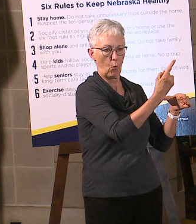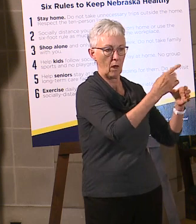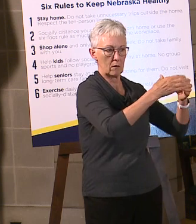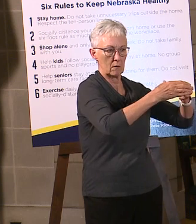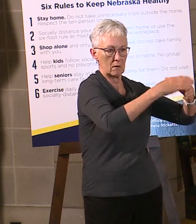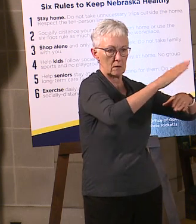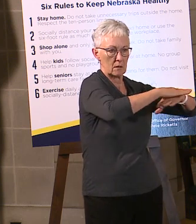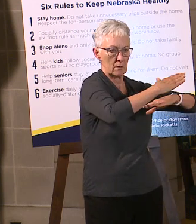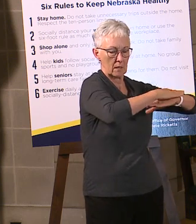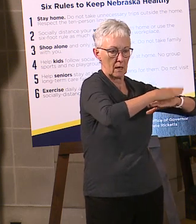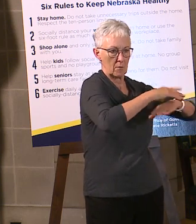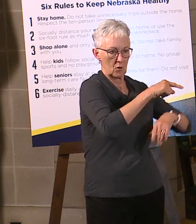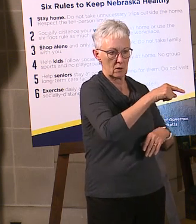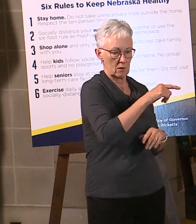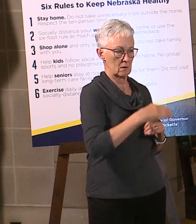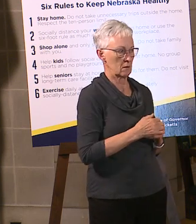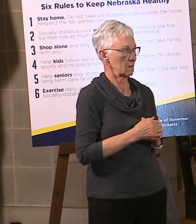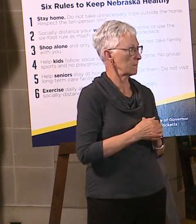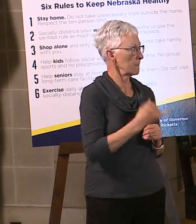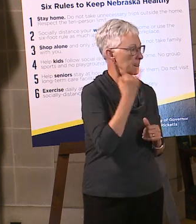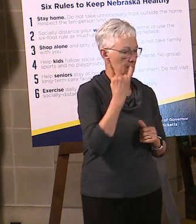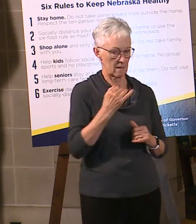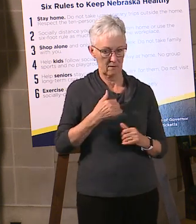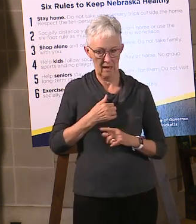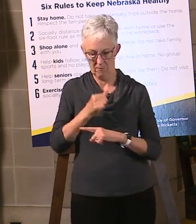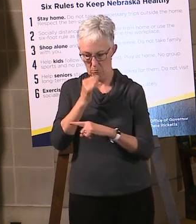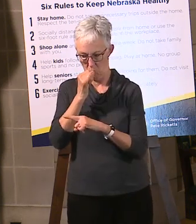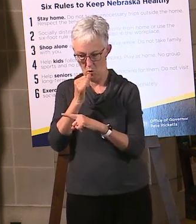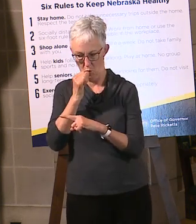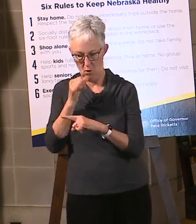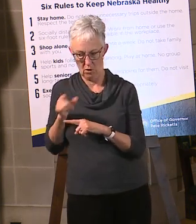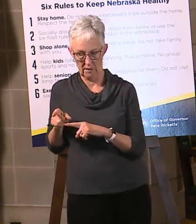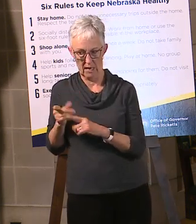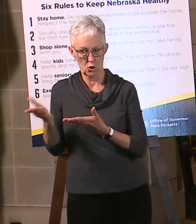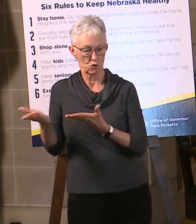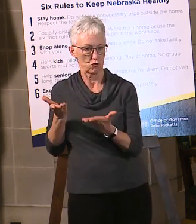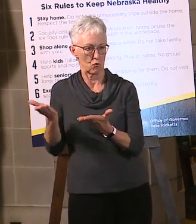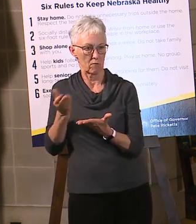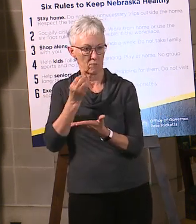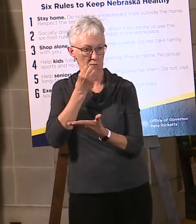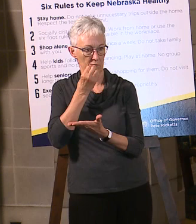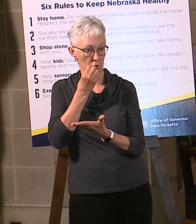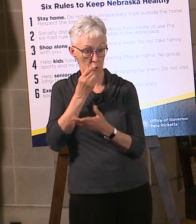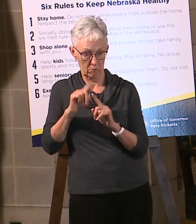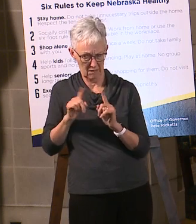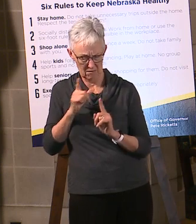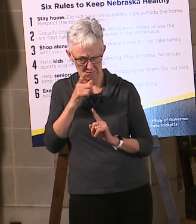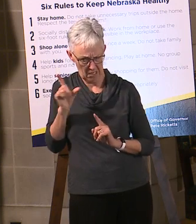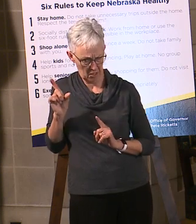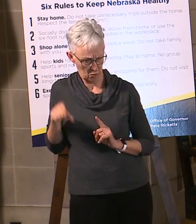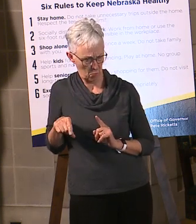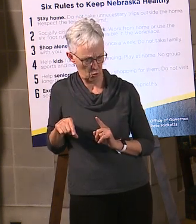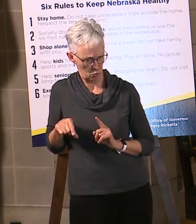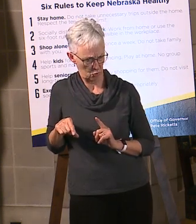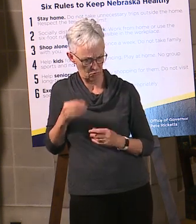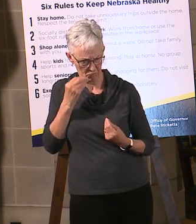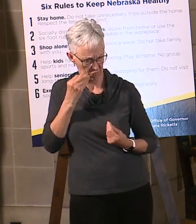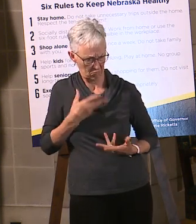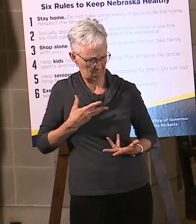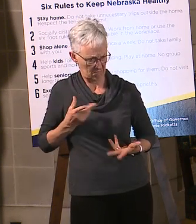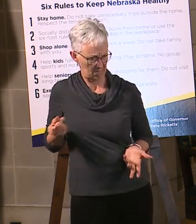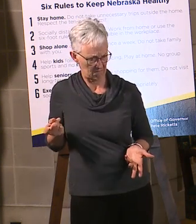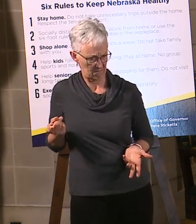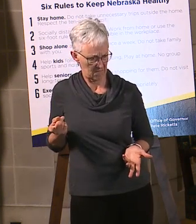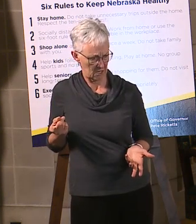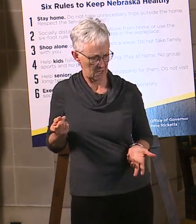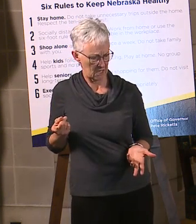system. If there is a bar who is serving food they're not supposed to be, then please let us know. But there's no system to game.